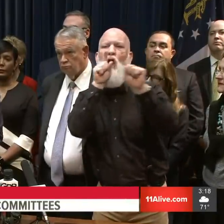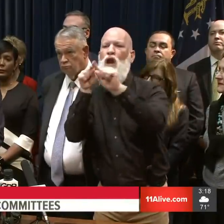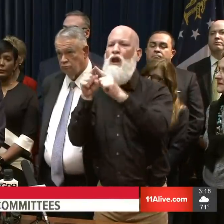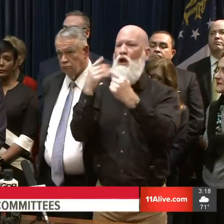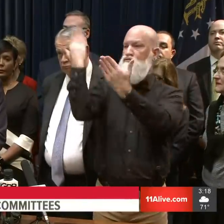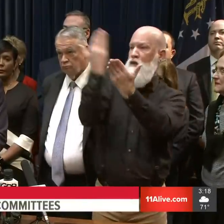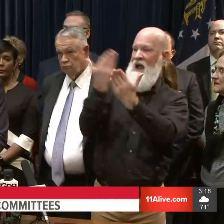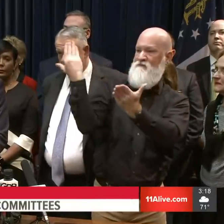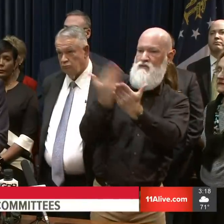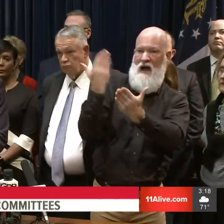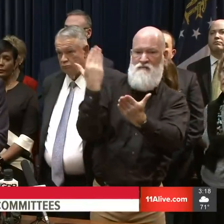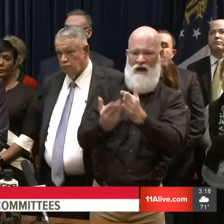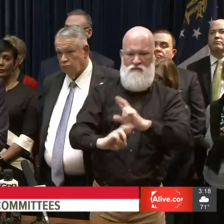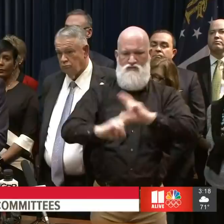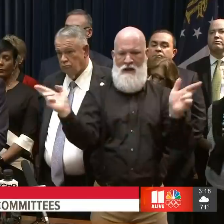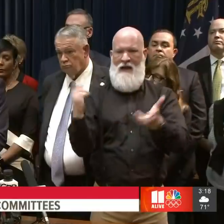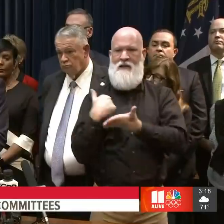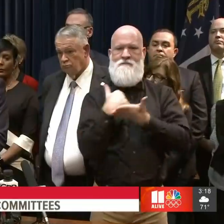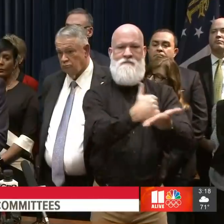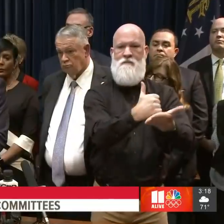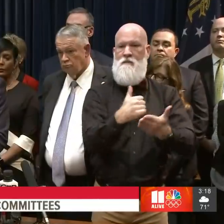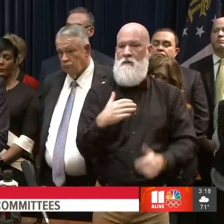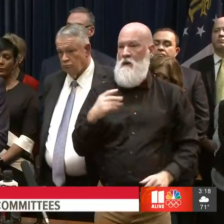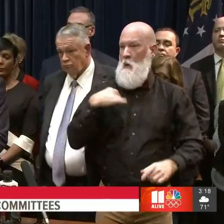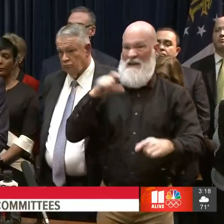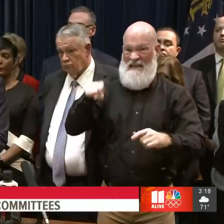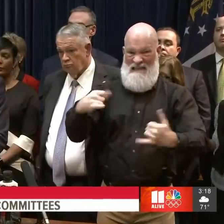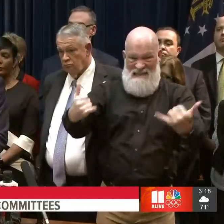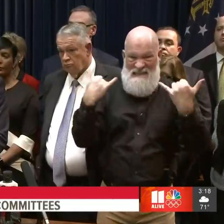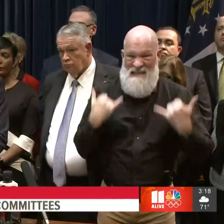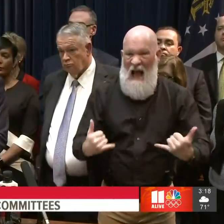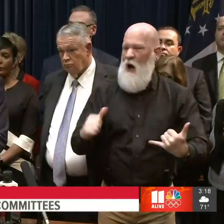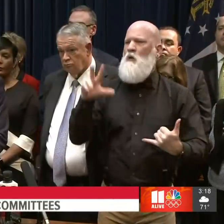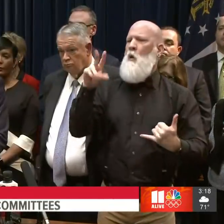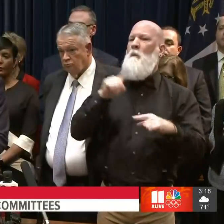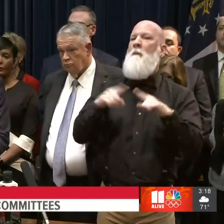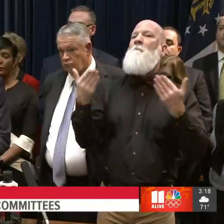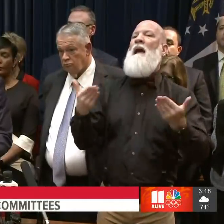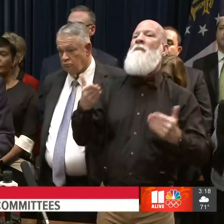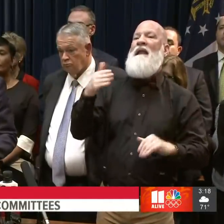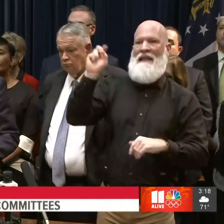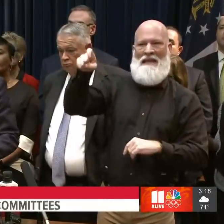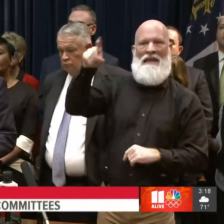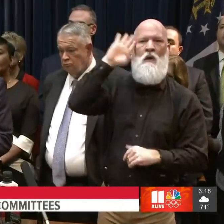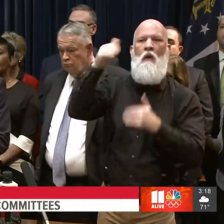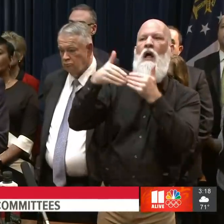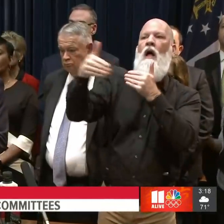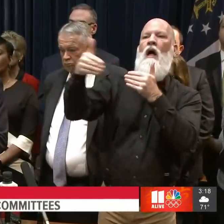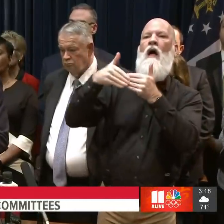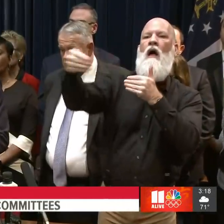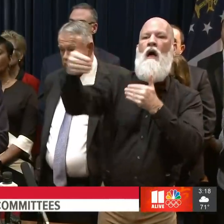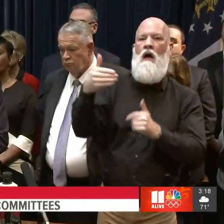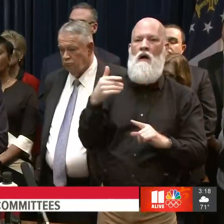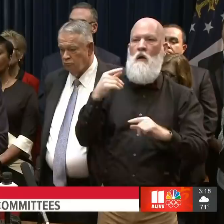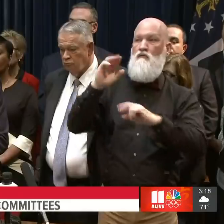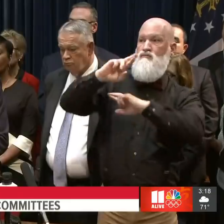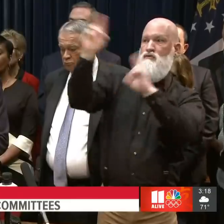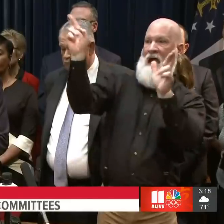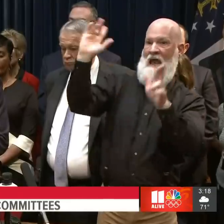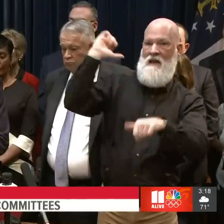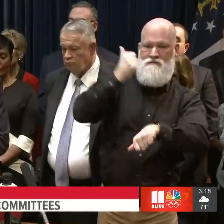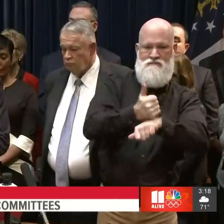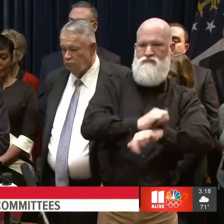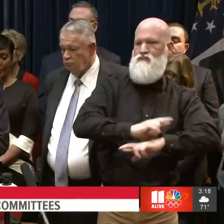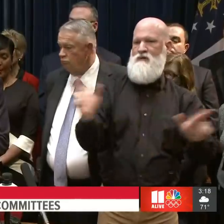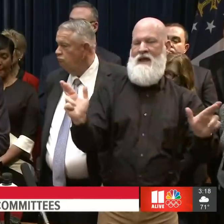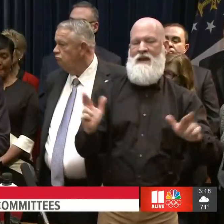not be on our radar at this moment. I also will be creating the Economic Impact Committee. It will be chaired